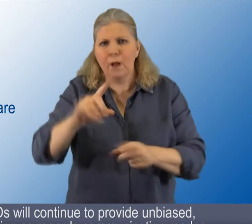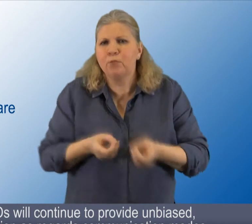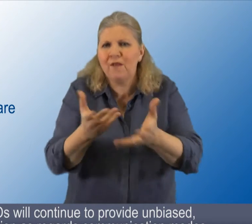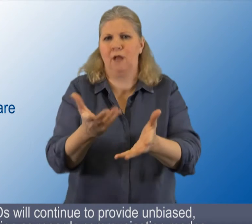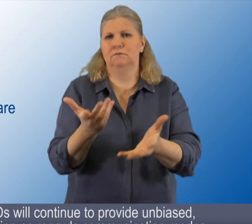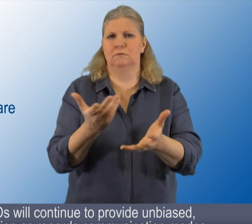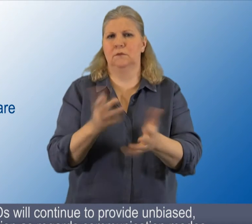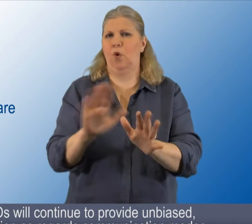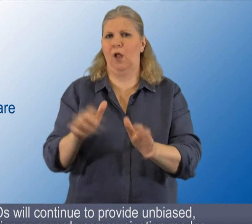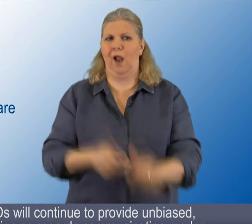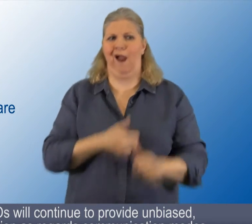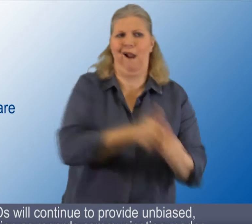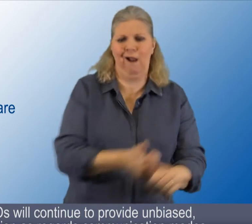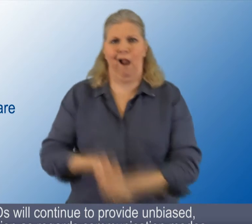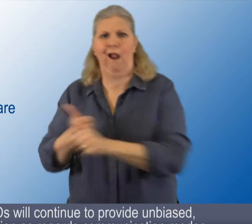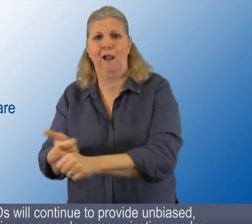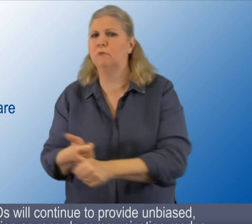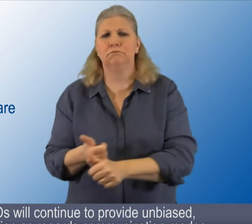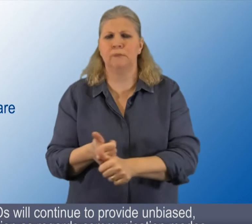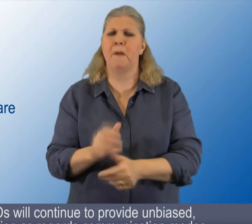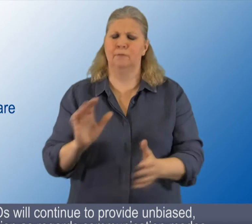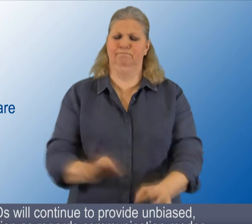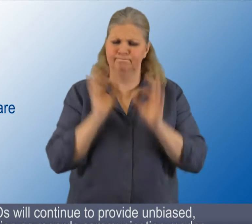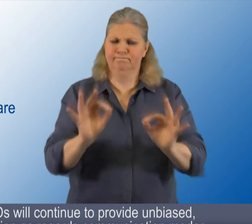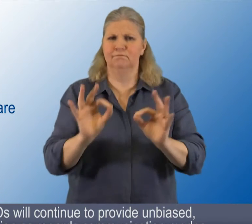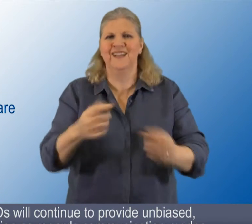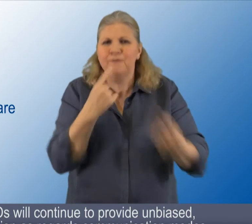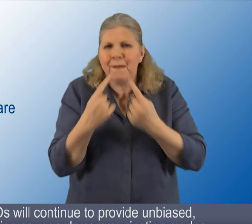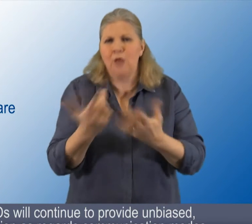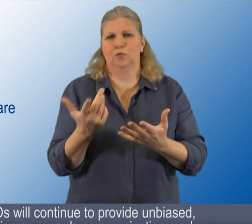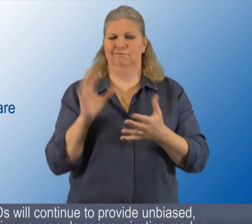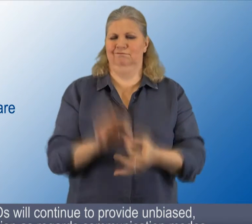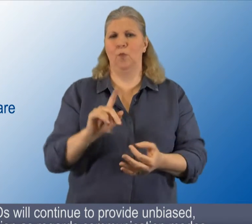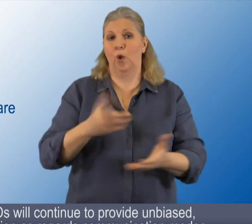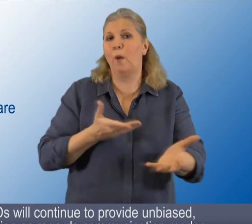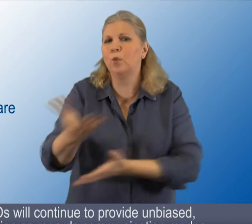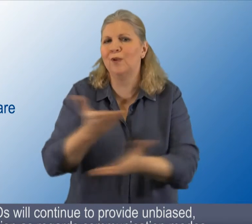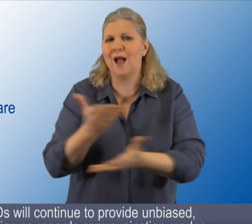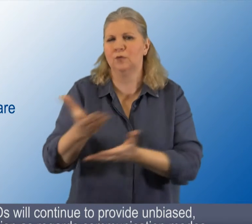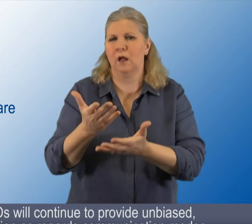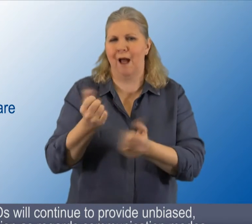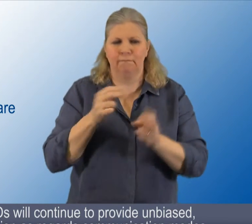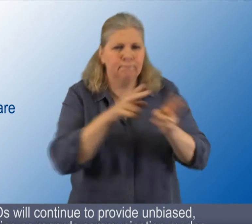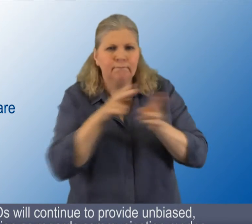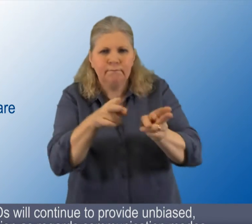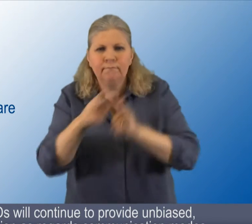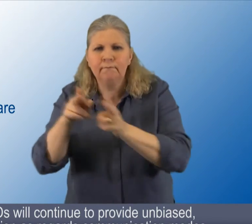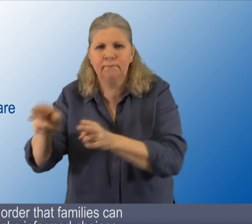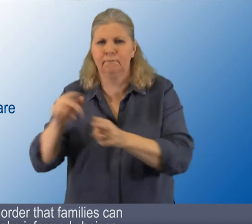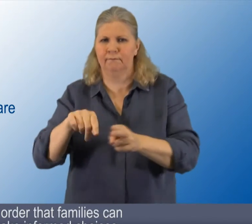Sub-Action. Teachers of the deaf will continue to provide unbiased, accurate information as regards communication modes in